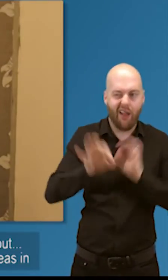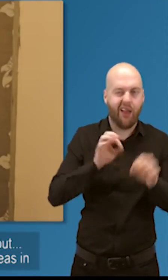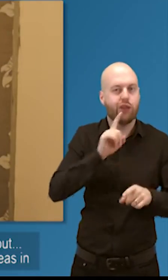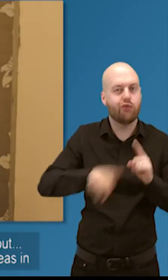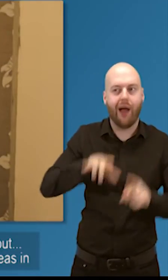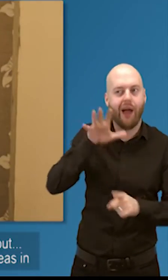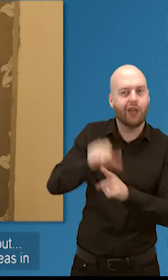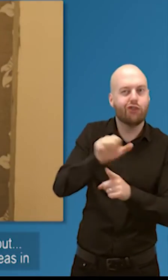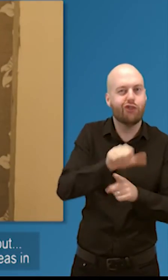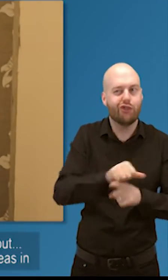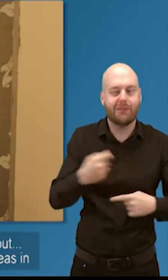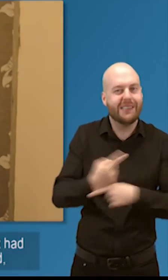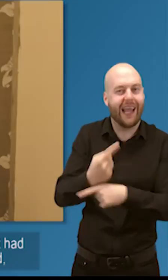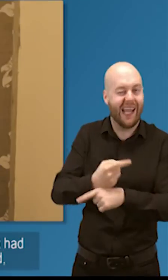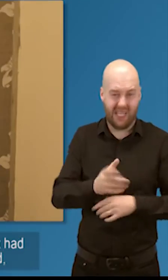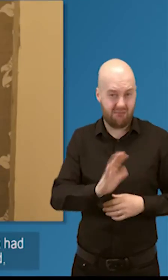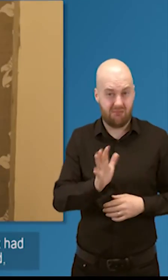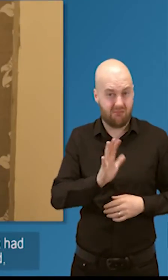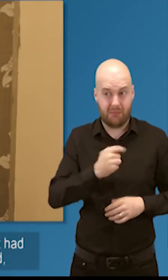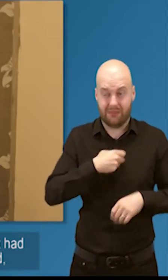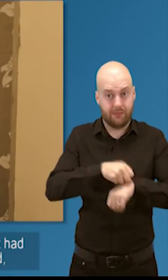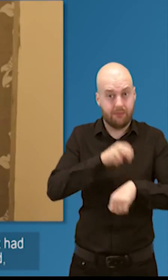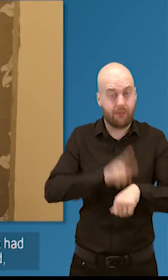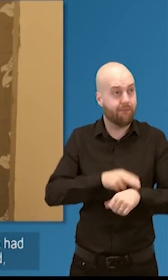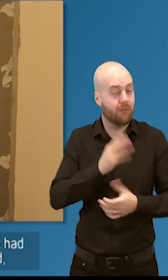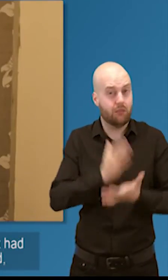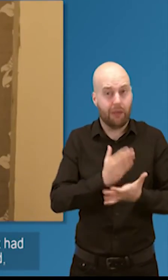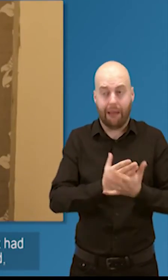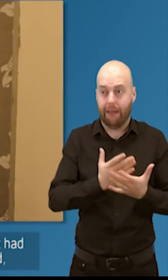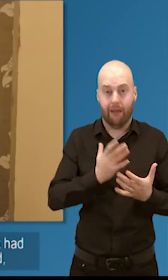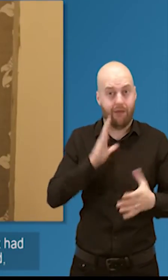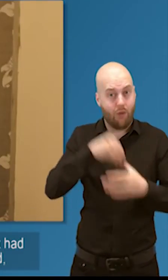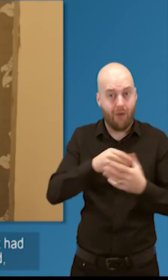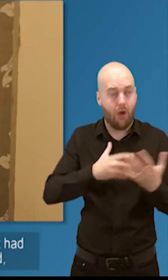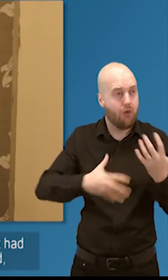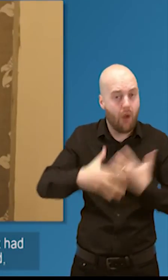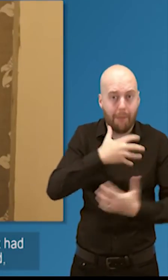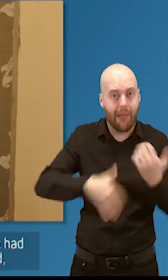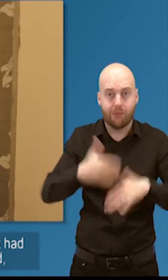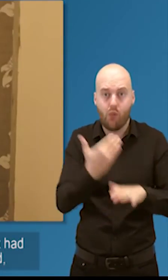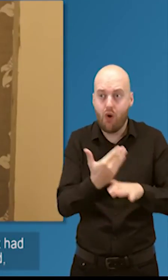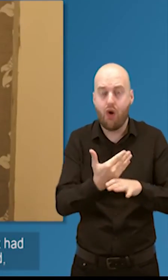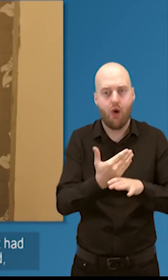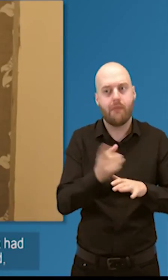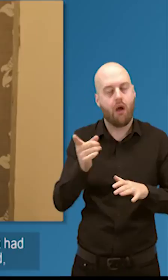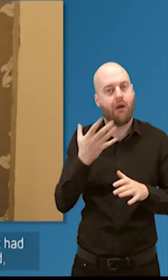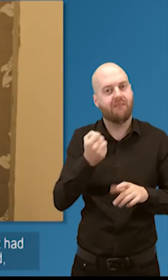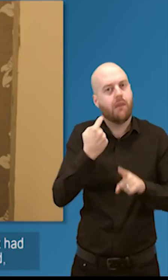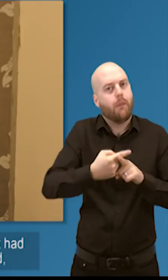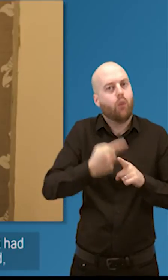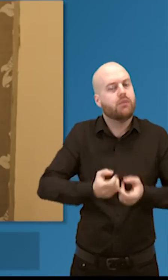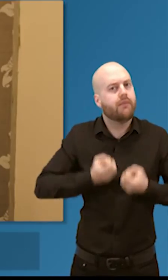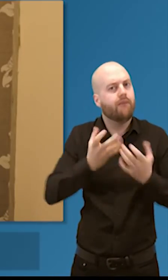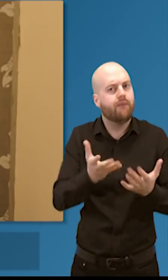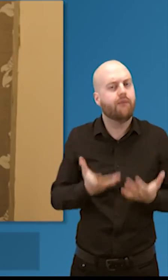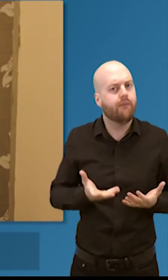handling very complex areas indeed in a very good way. So I would say to you, if you haven't had much contact with us, if you ever feel